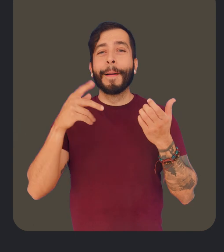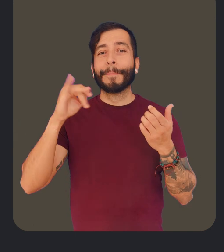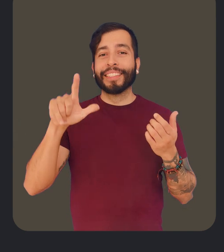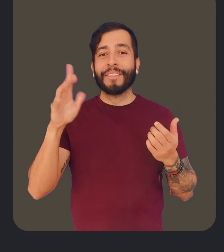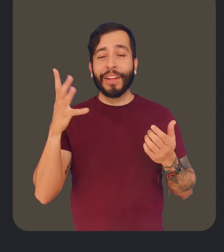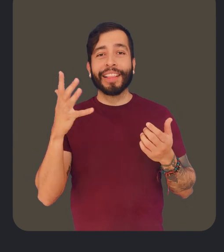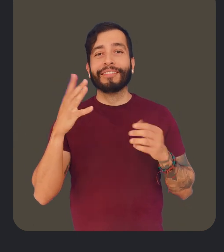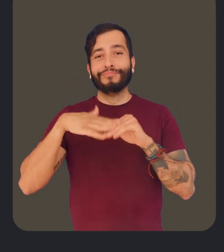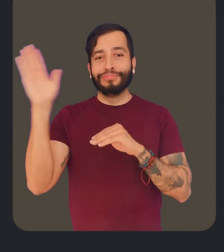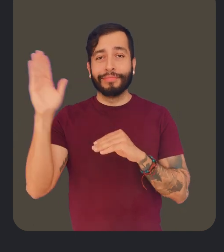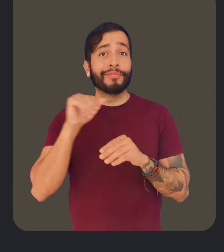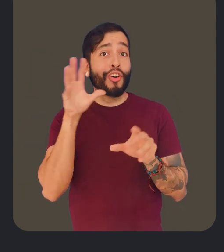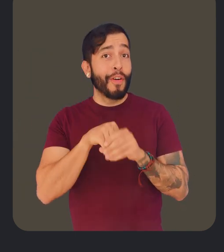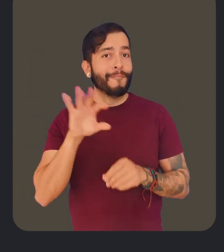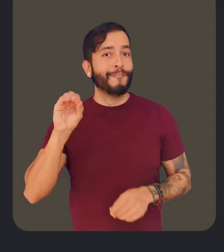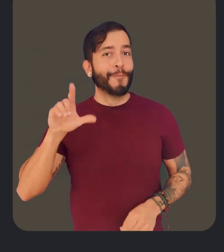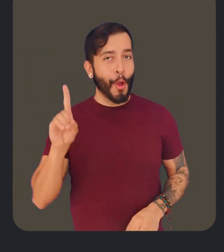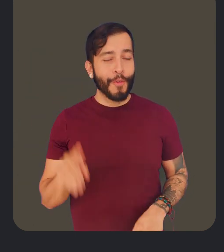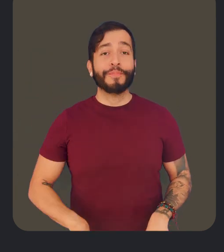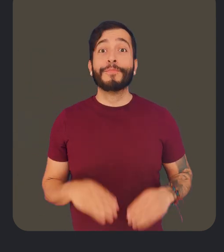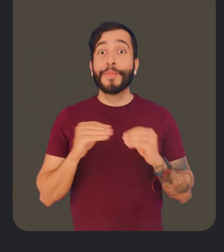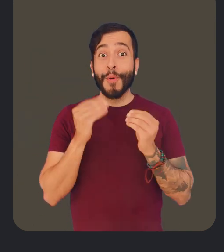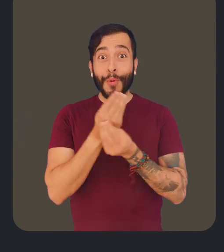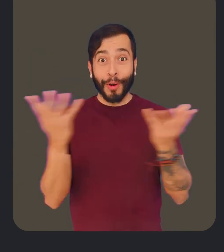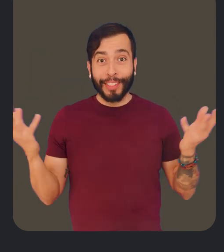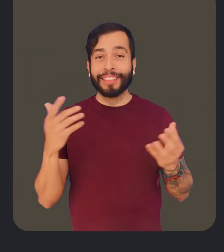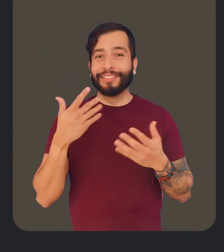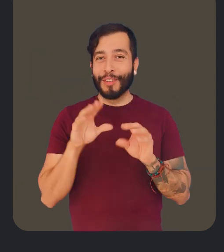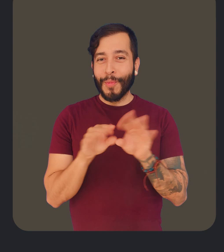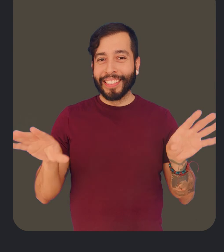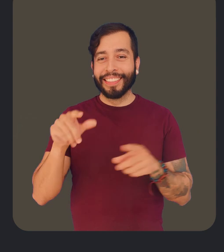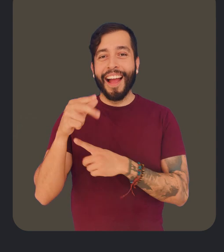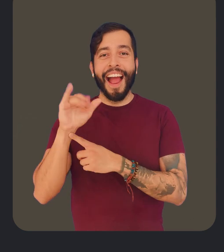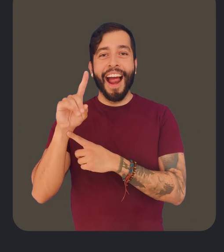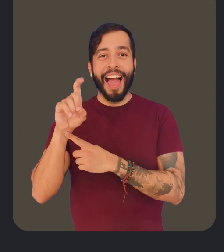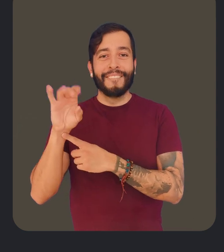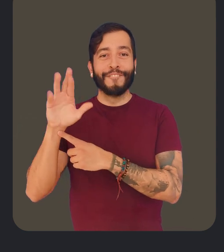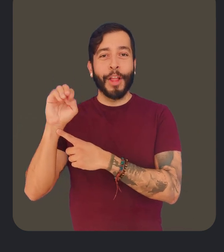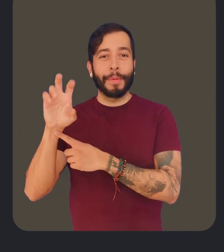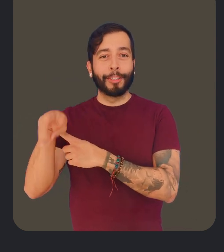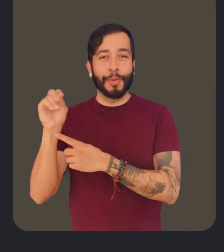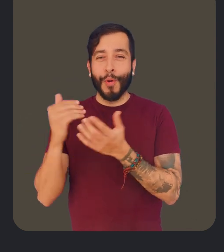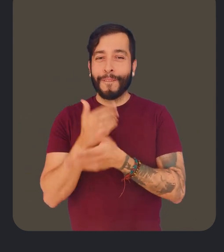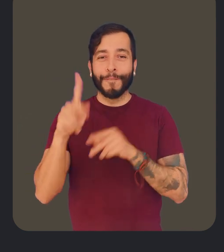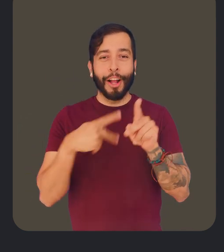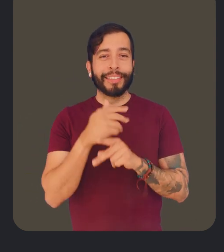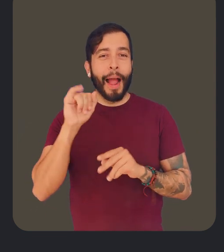higher, excluding the Pixel Fold. In more Pixel news, we recently released Guided Frame 2.0, the newest version of our AI-powered